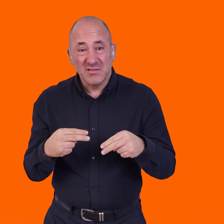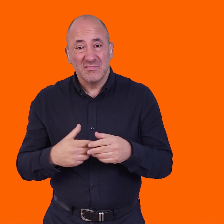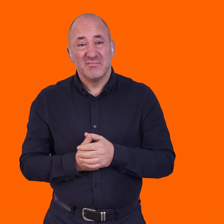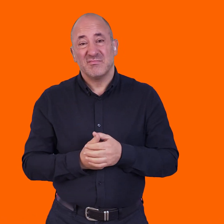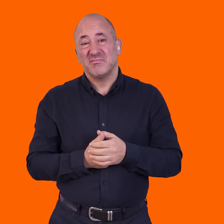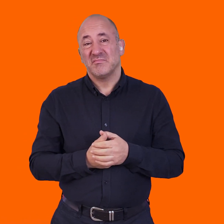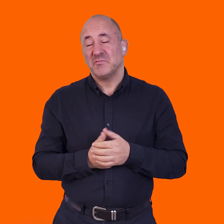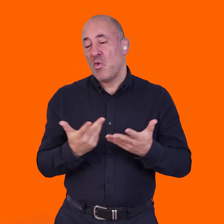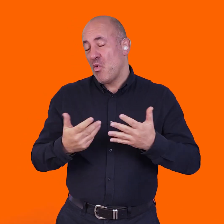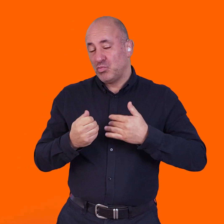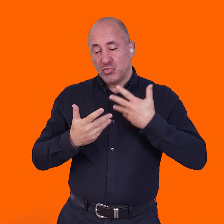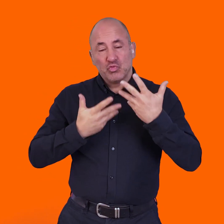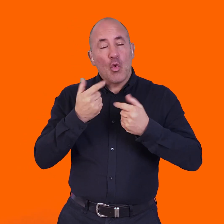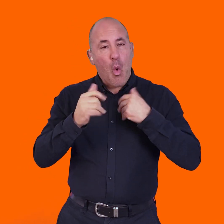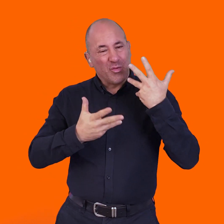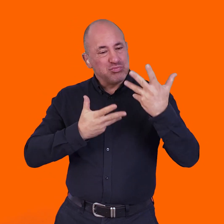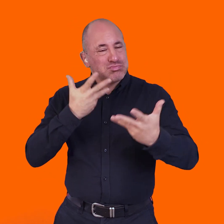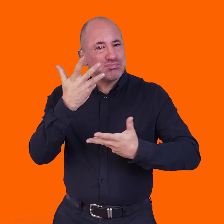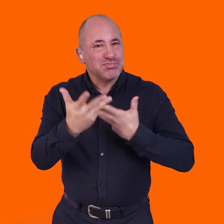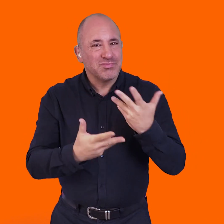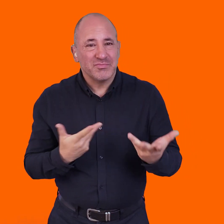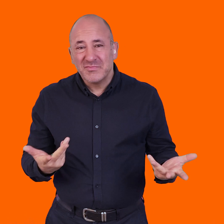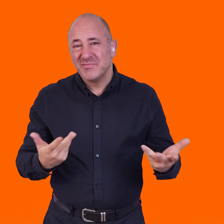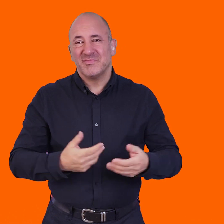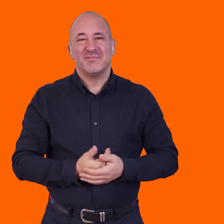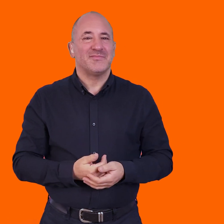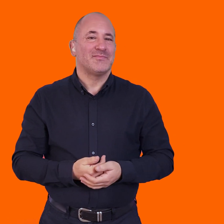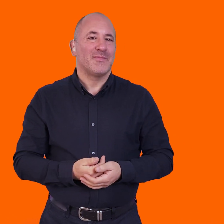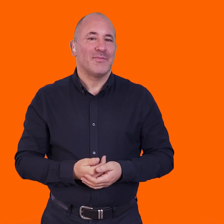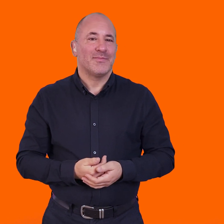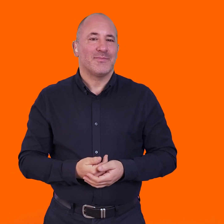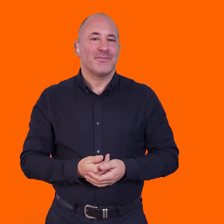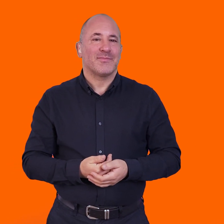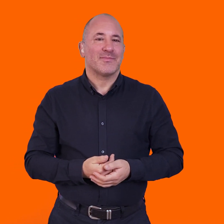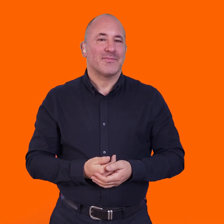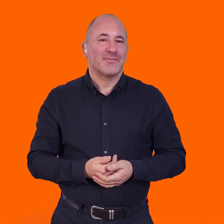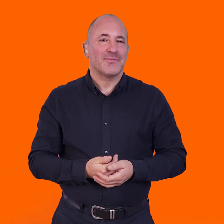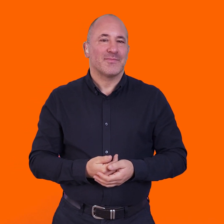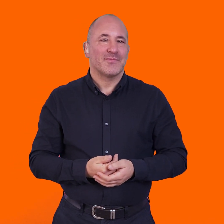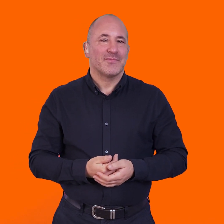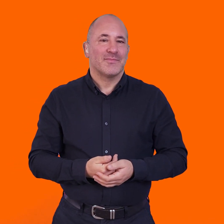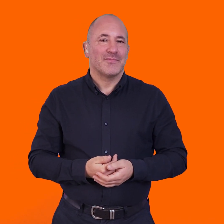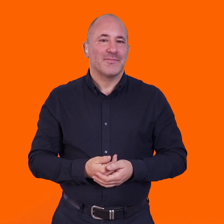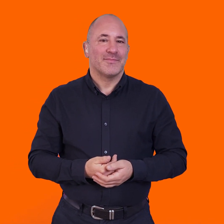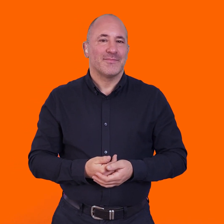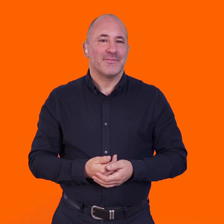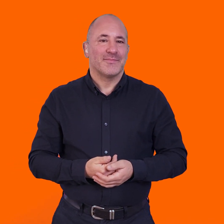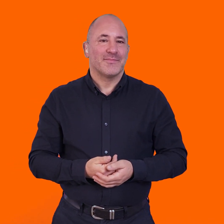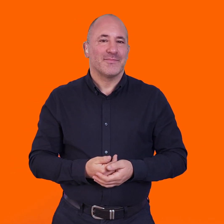involve the rituals of the culture. They will, they might